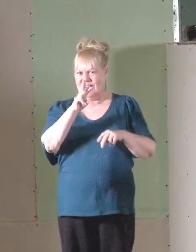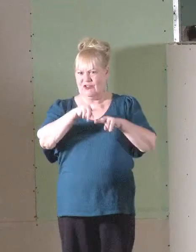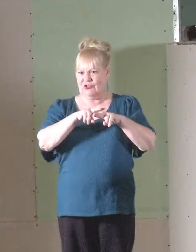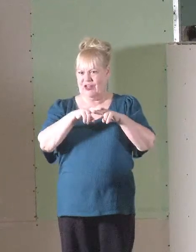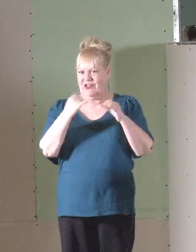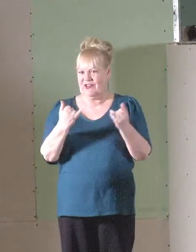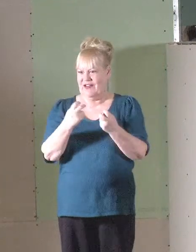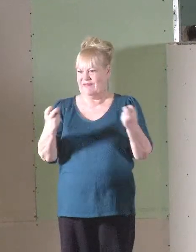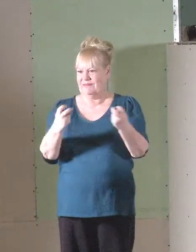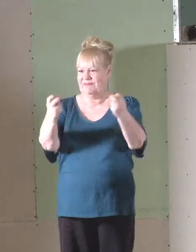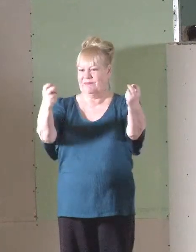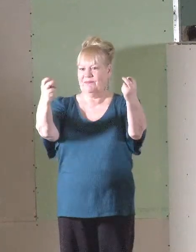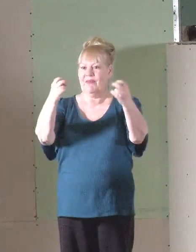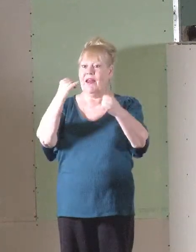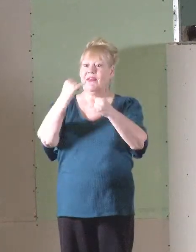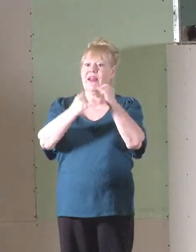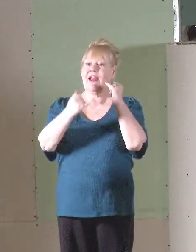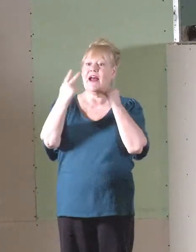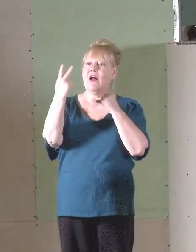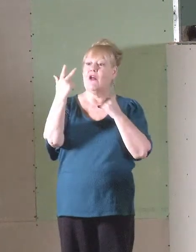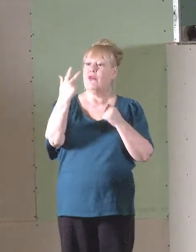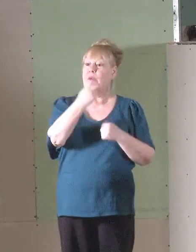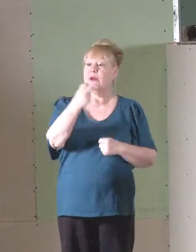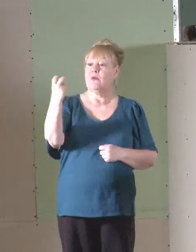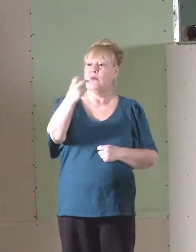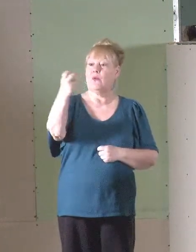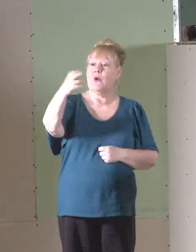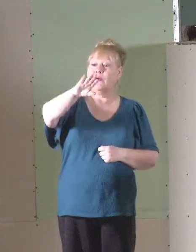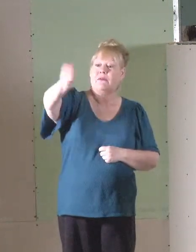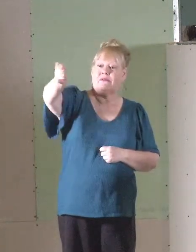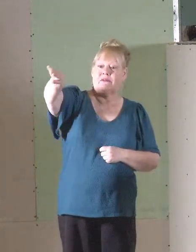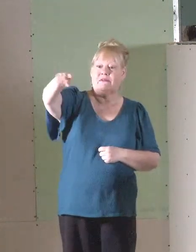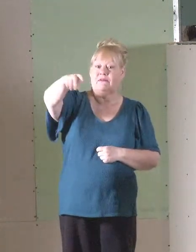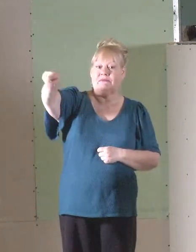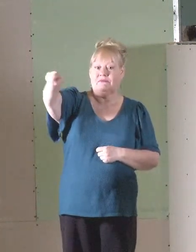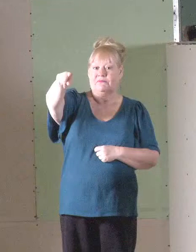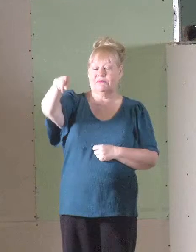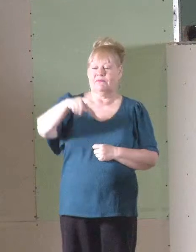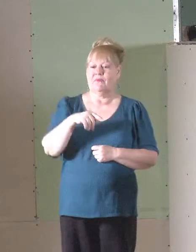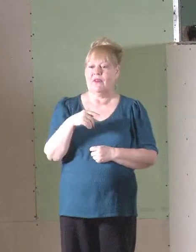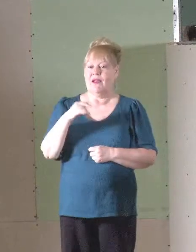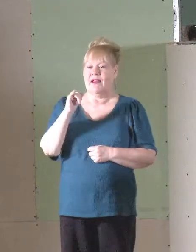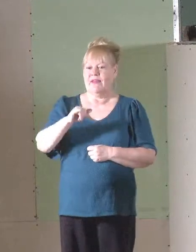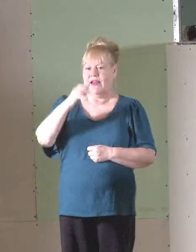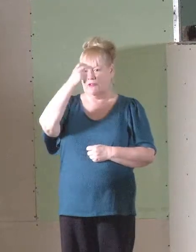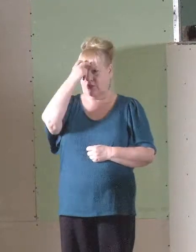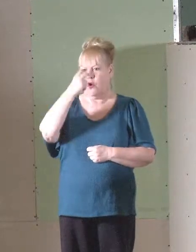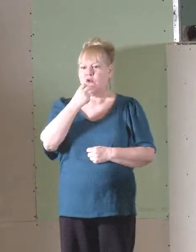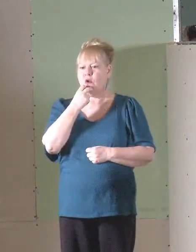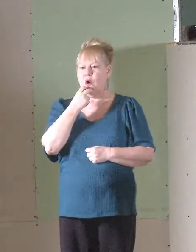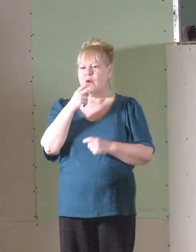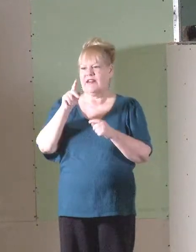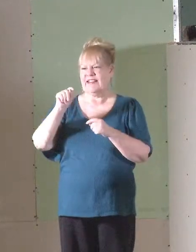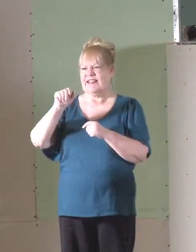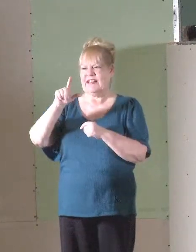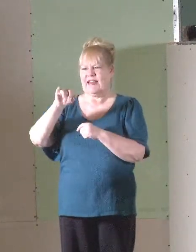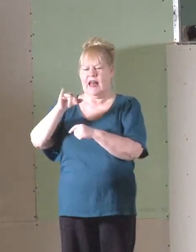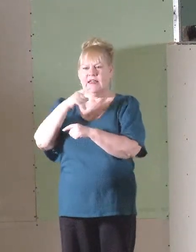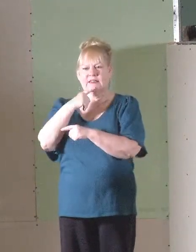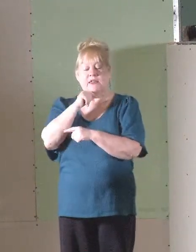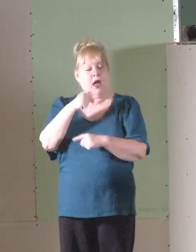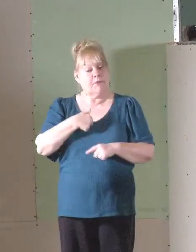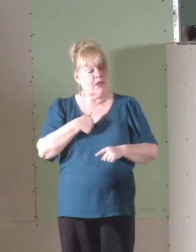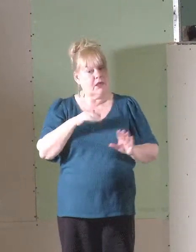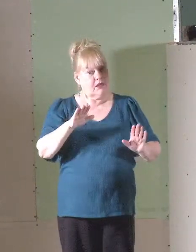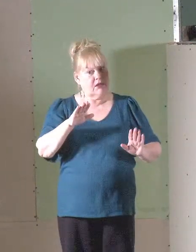And these last three rows on this side, this would be the goat side, as Kirk Talley said, not